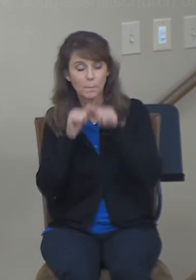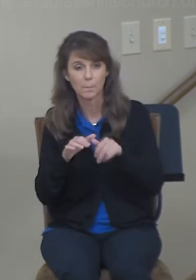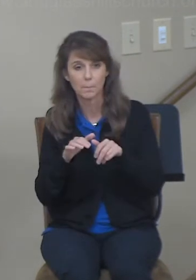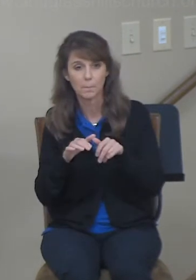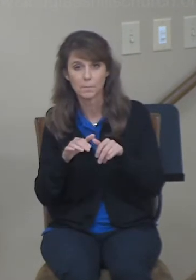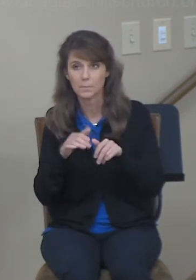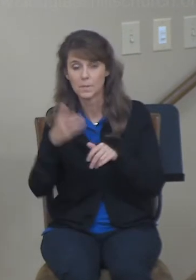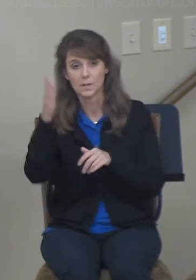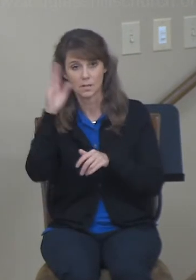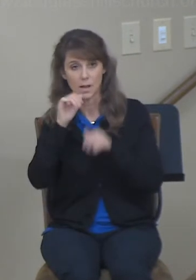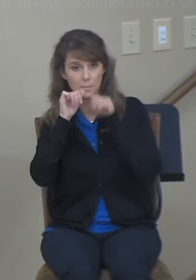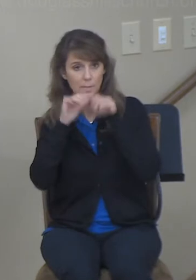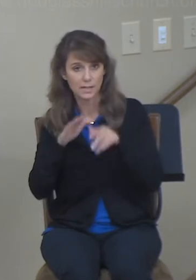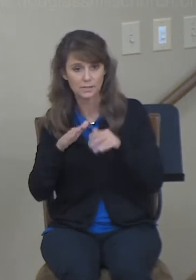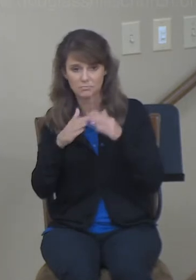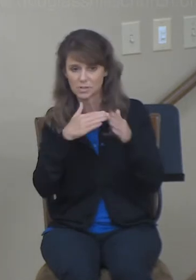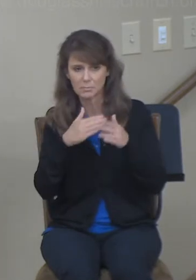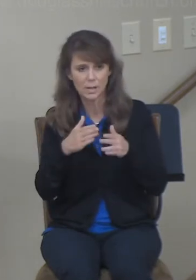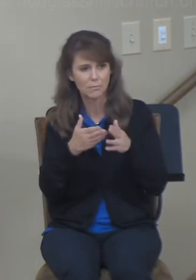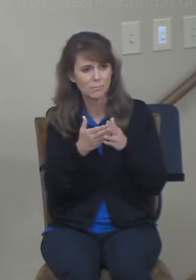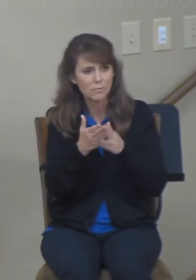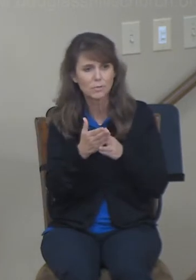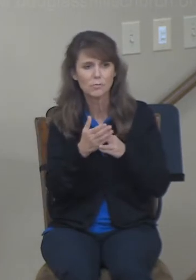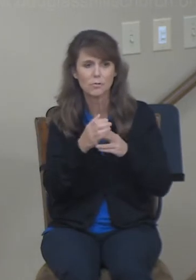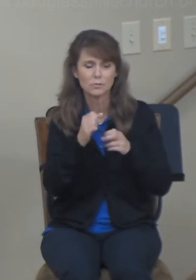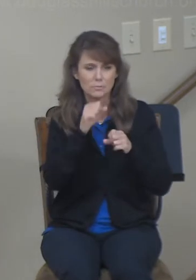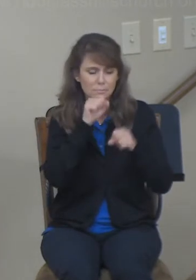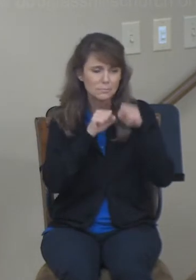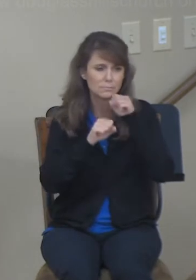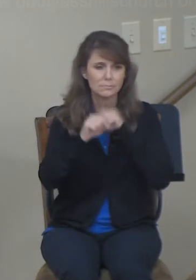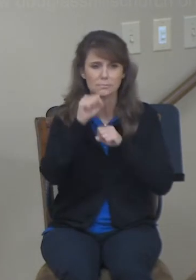And then the chapter ends with this genealogy.